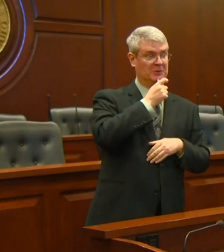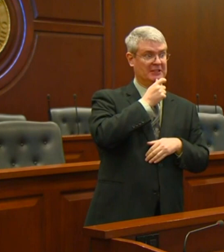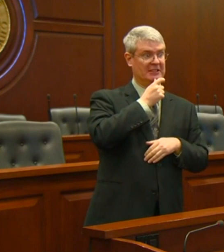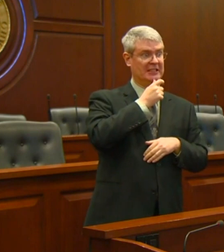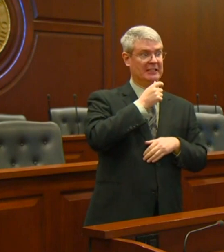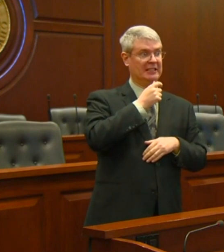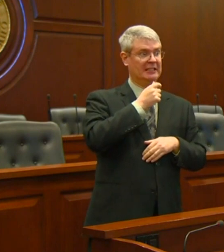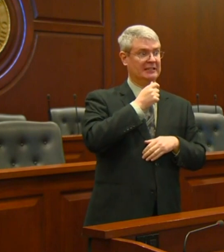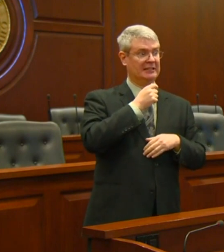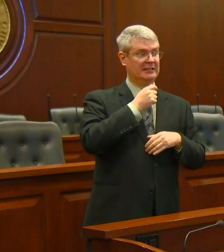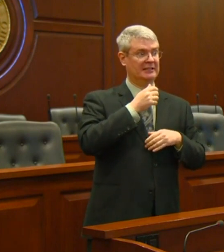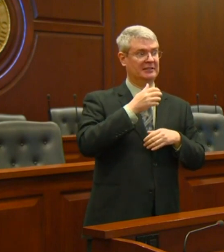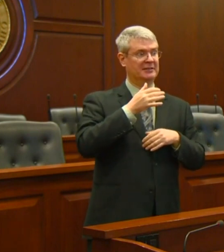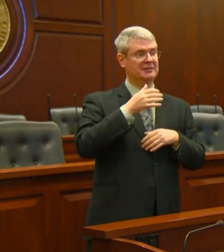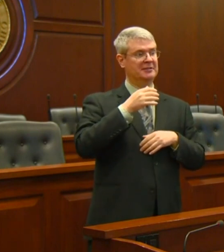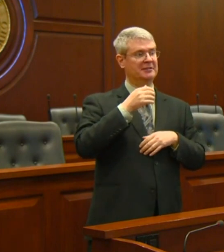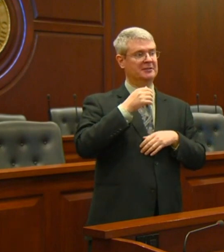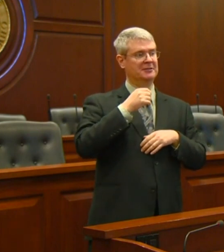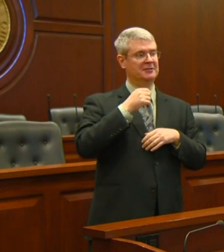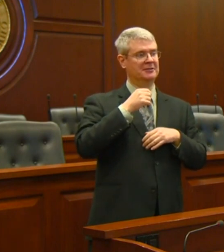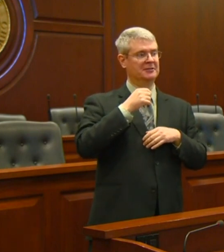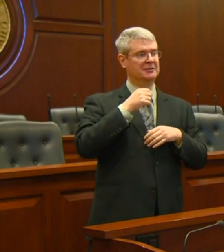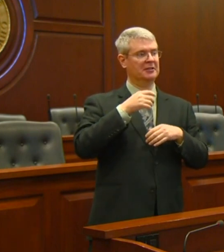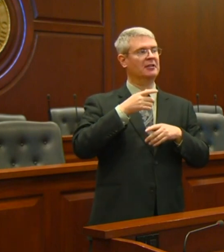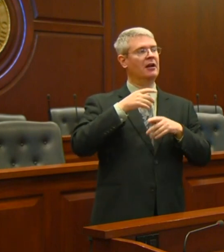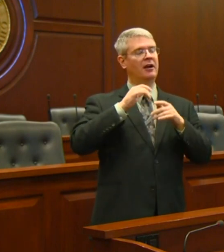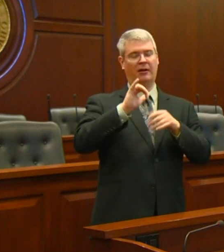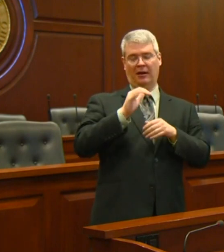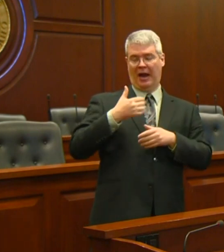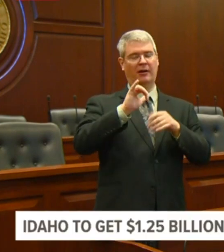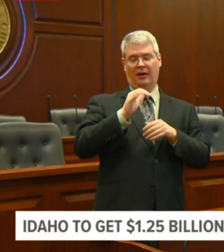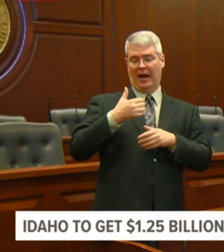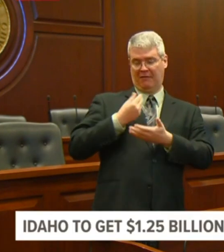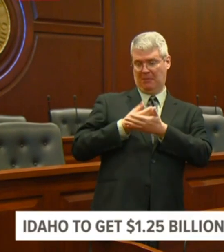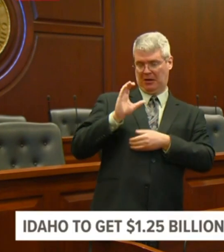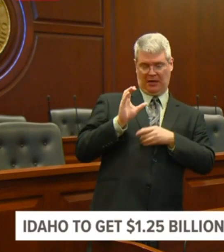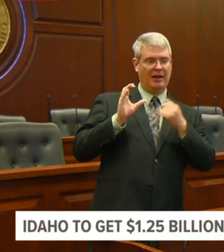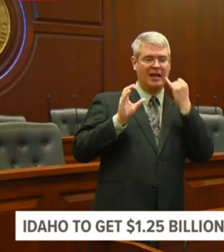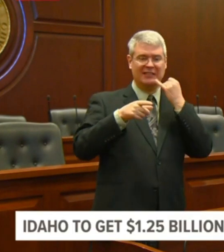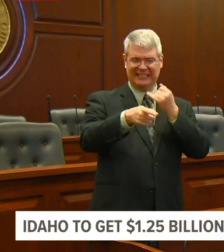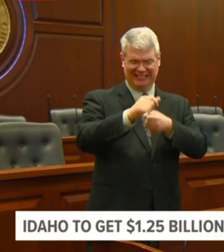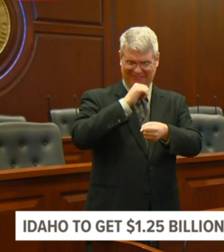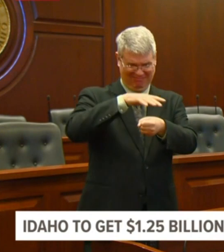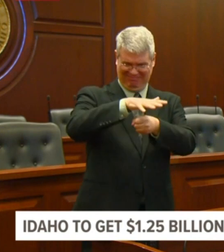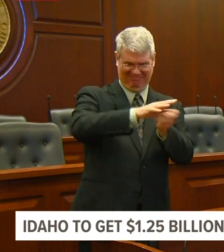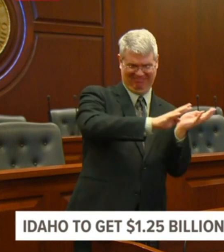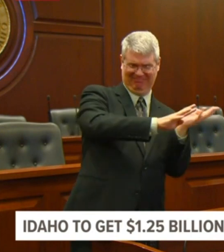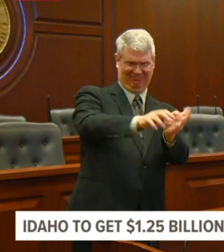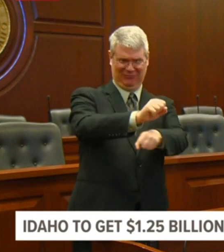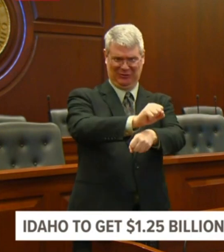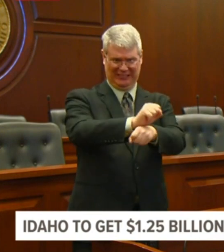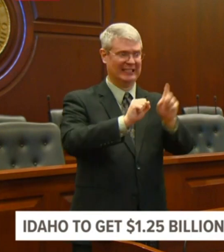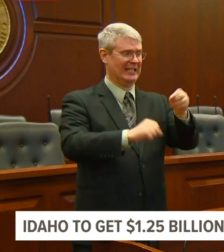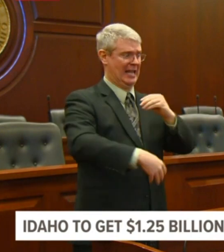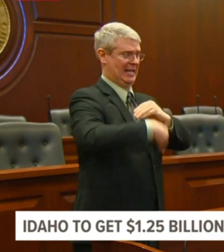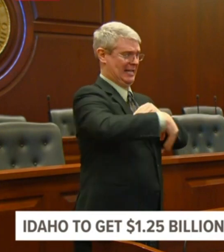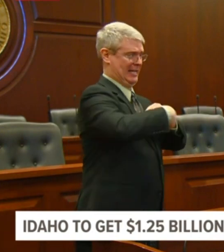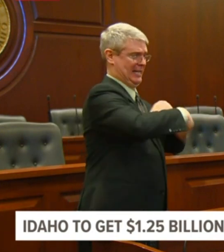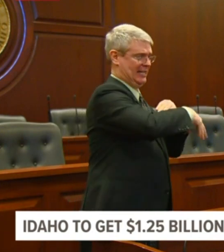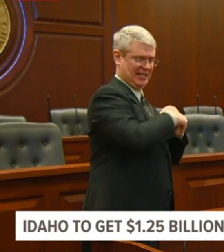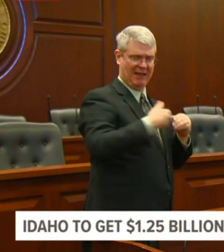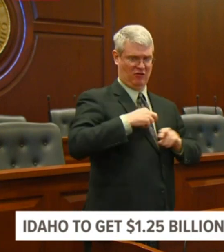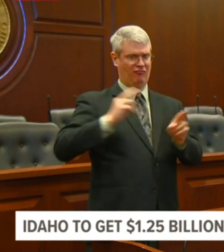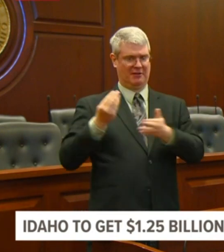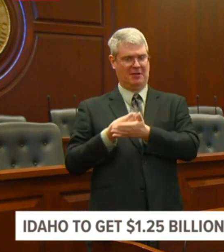or other support for essential services, such as child care. Wraparound services for mobile